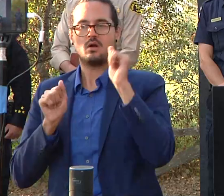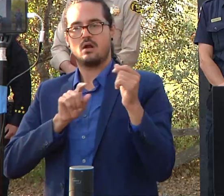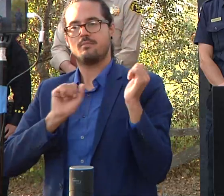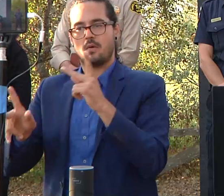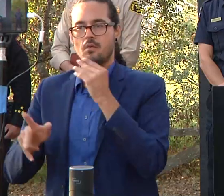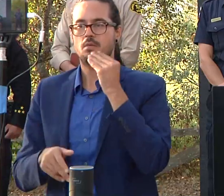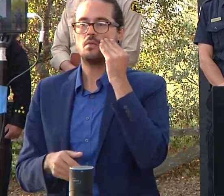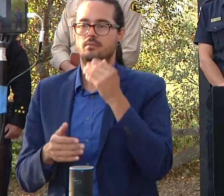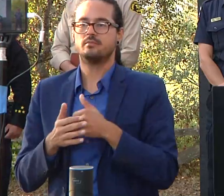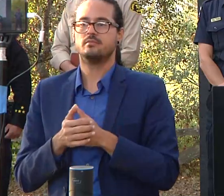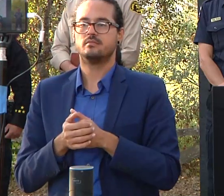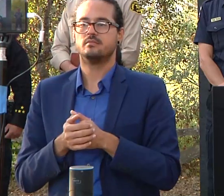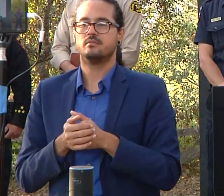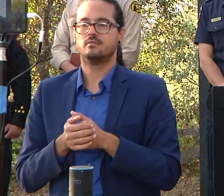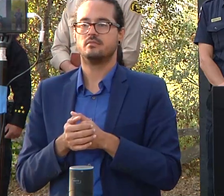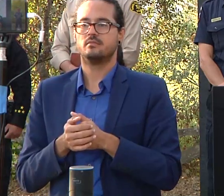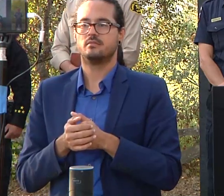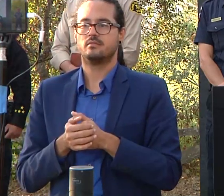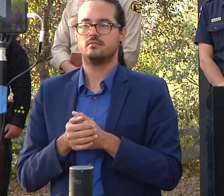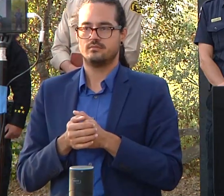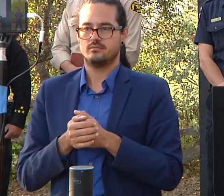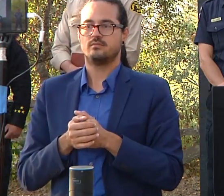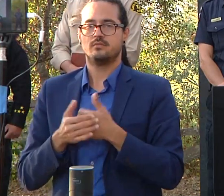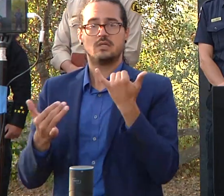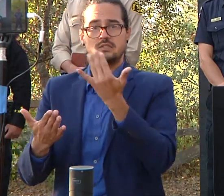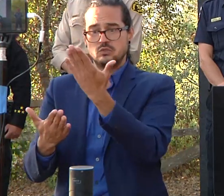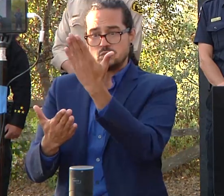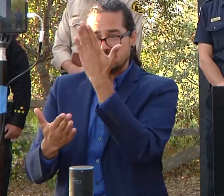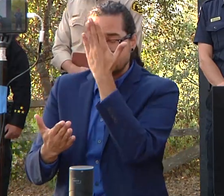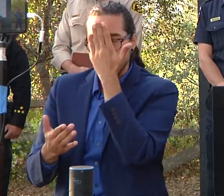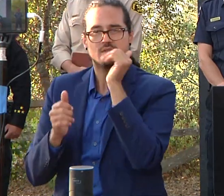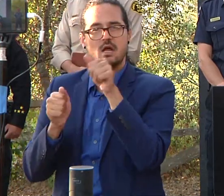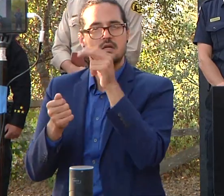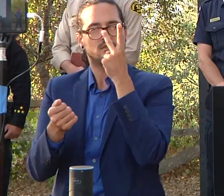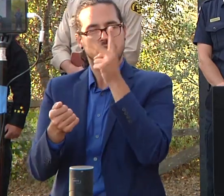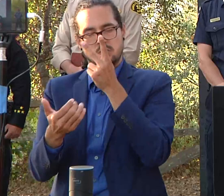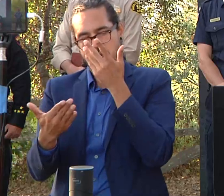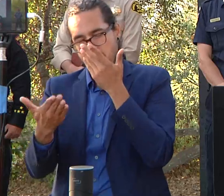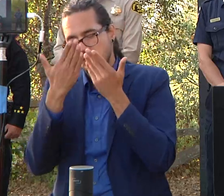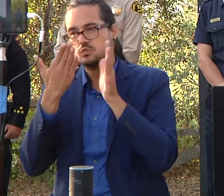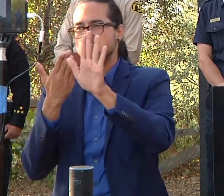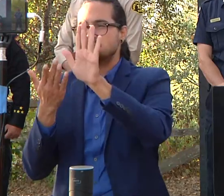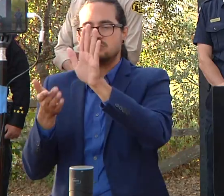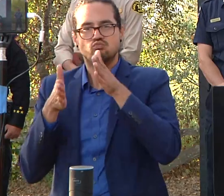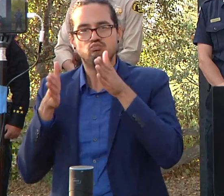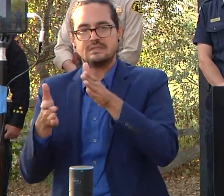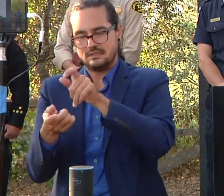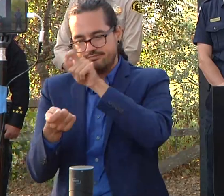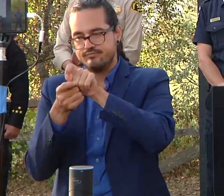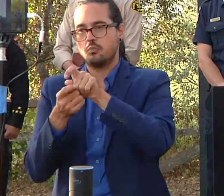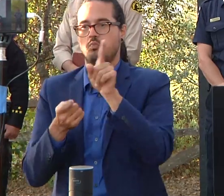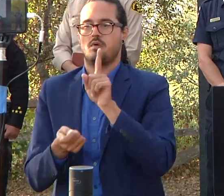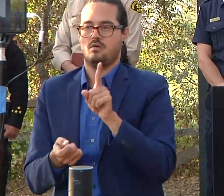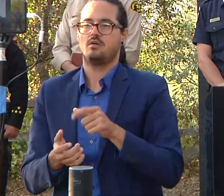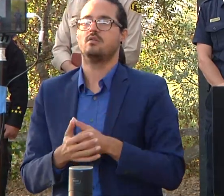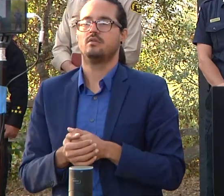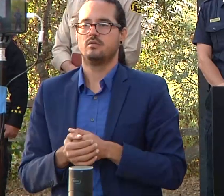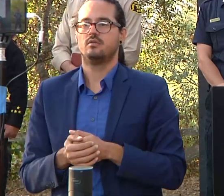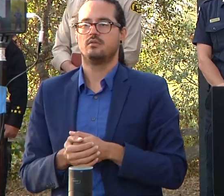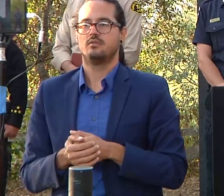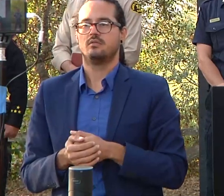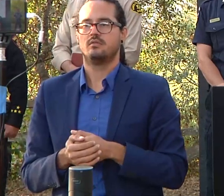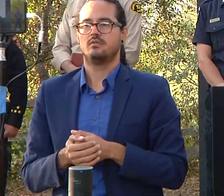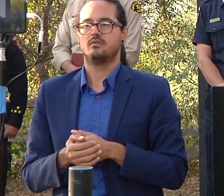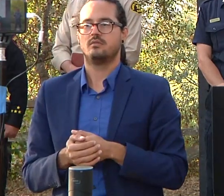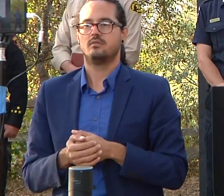so please refer to those in our social media platforms to find out the most updated information along with our fact sheets that are sent